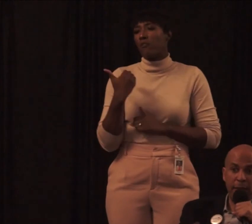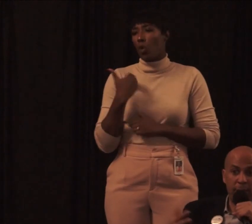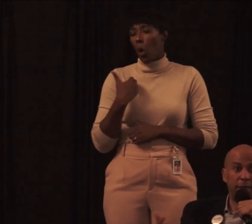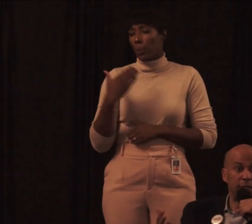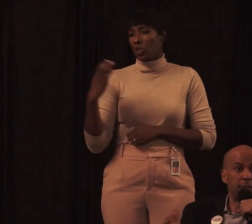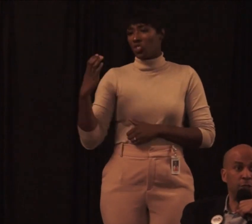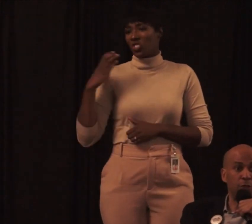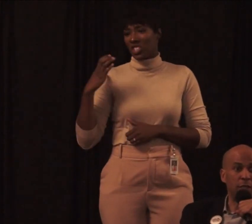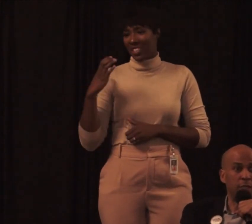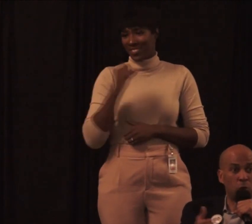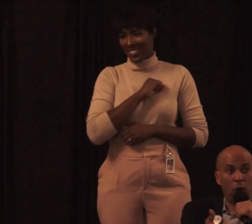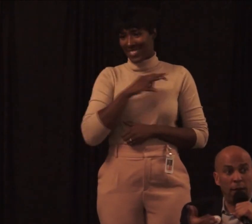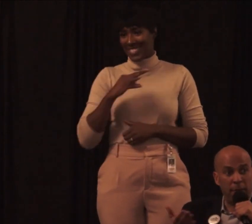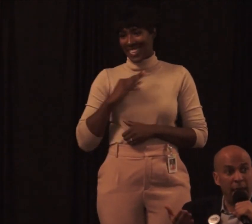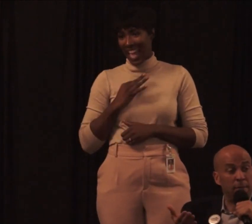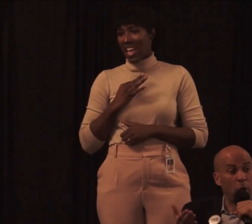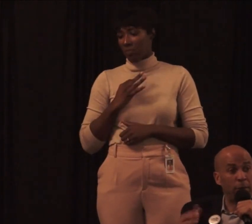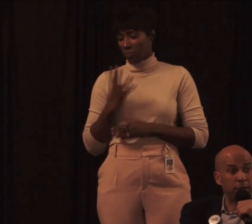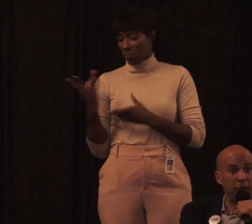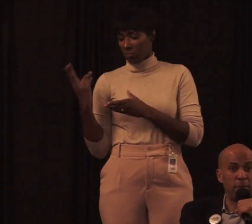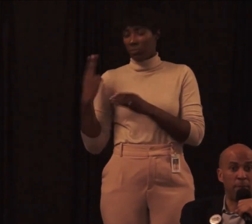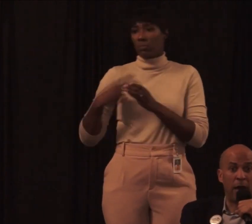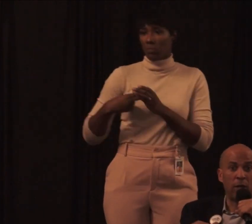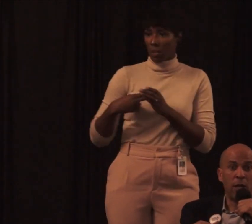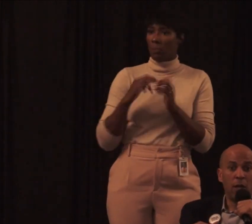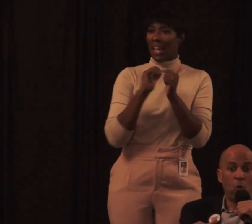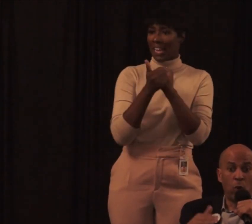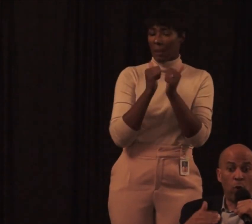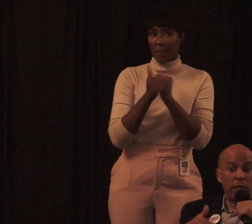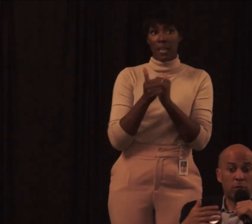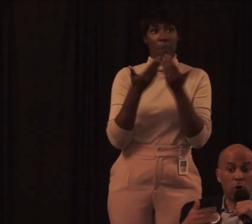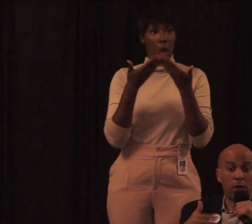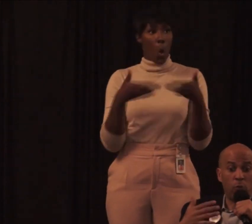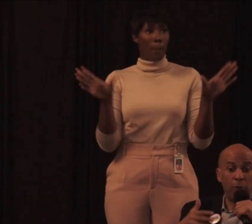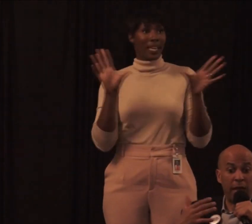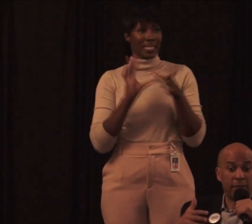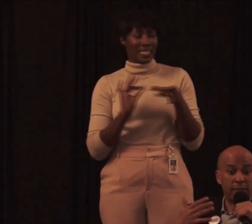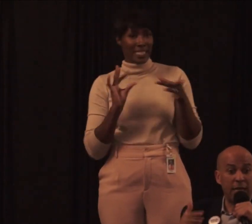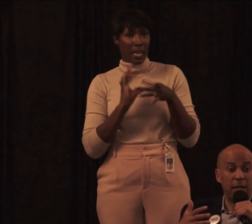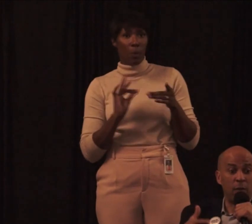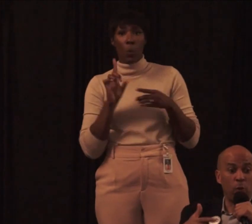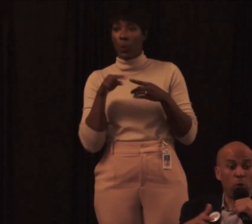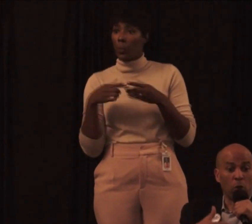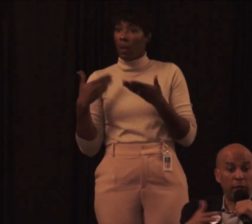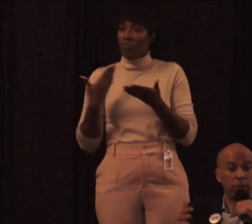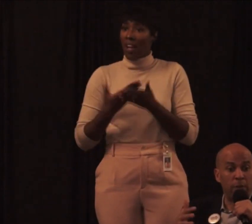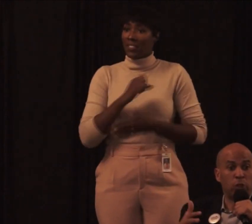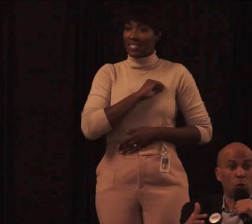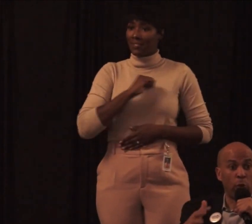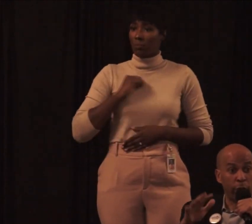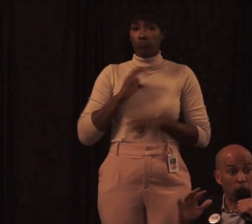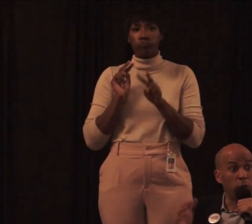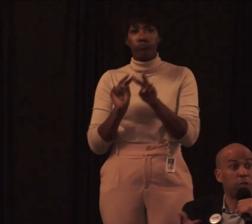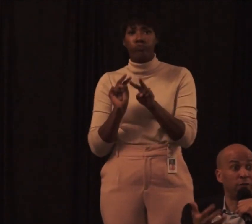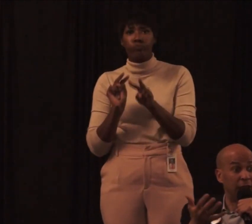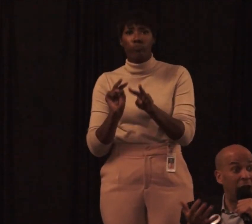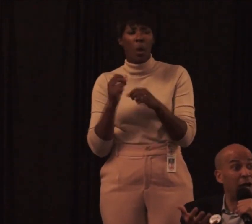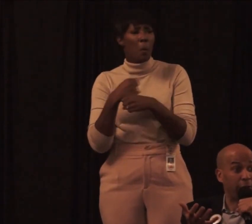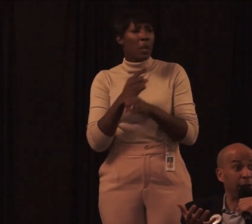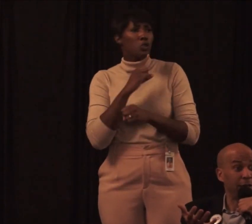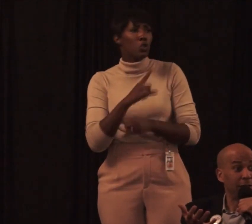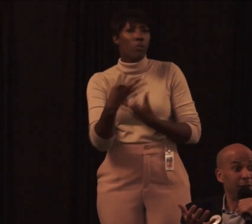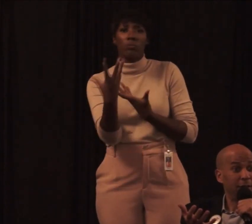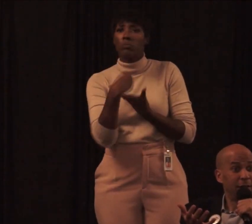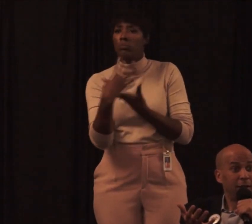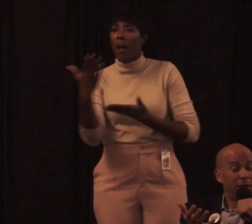now on my campaign about these issues, and this is why I began in my opening statement about when we started, when we got to the Senate, and we were looking to make sure we were inclusively